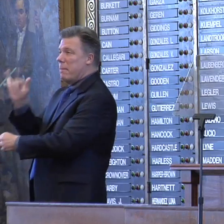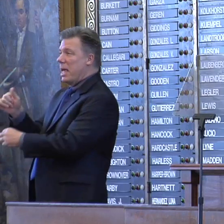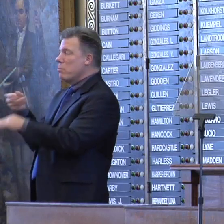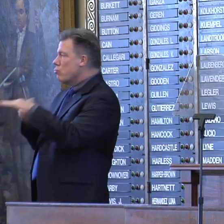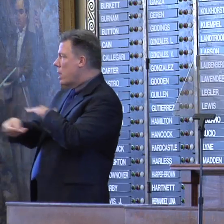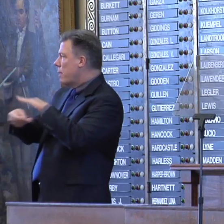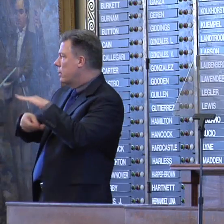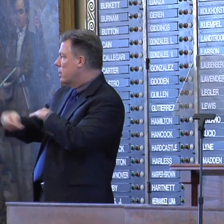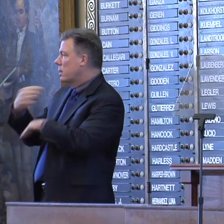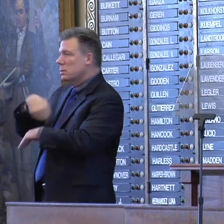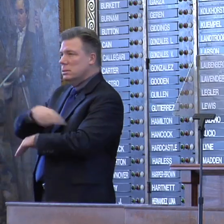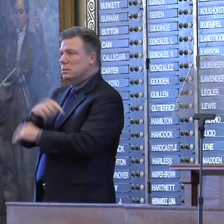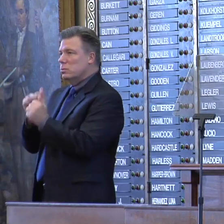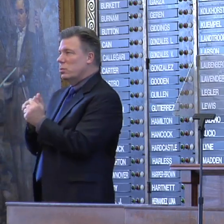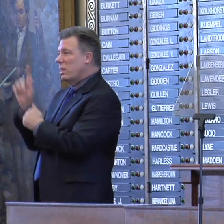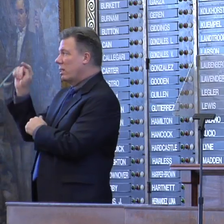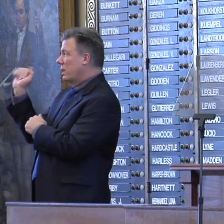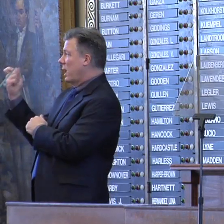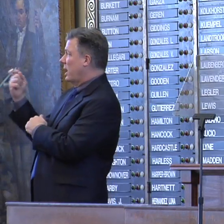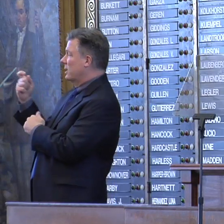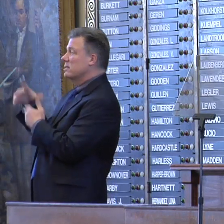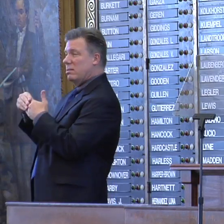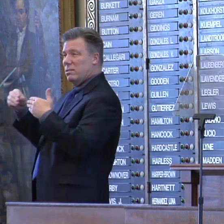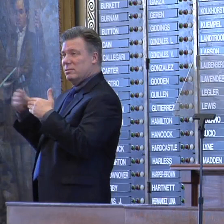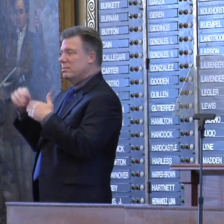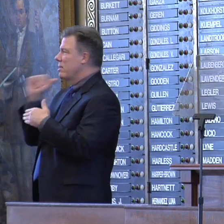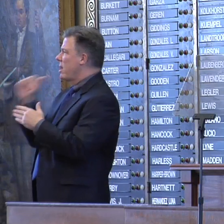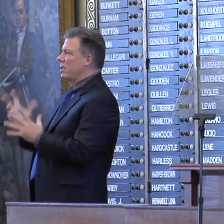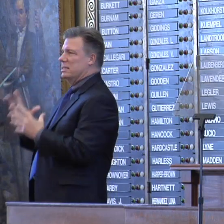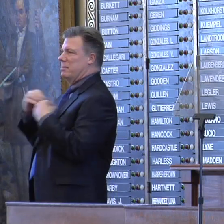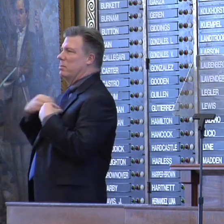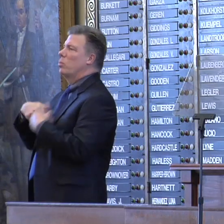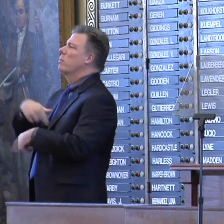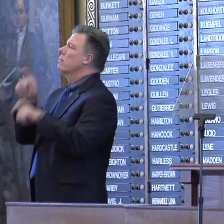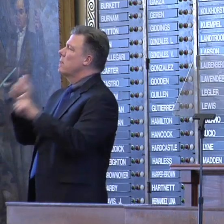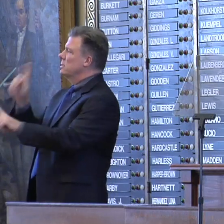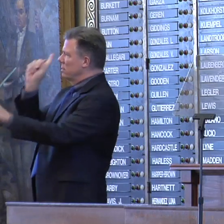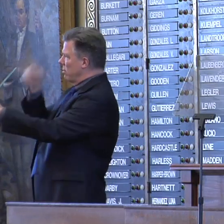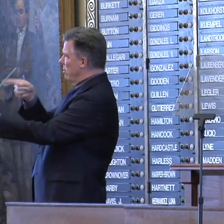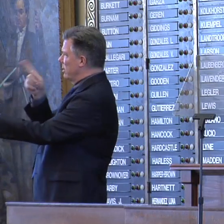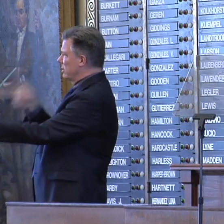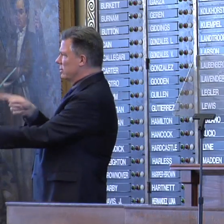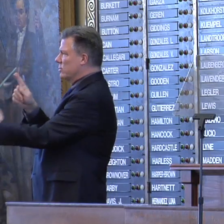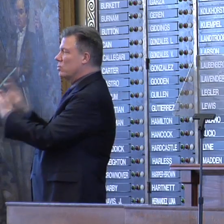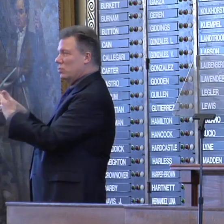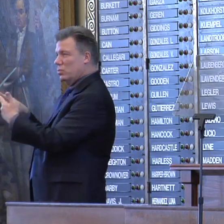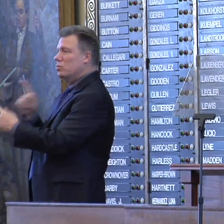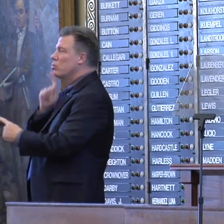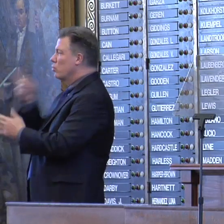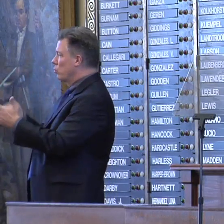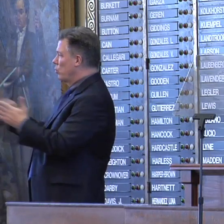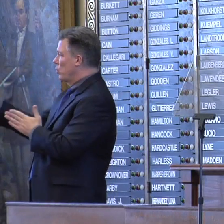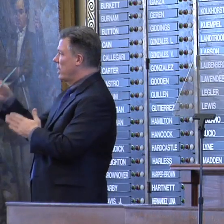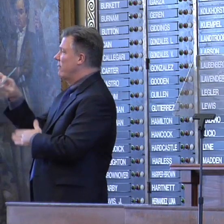unacceptable. We must continue to call attention to the essential truth of the Tenth Amendment and